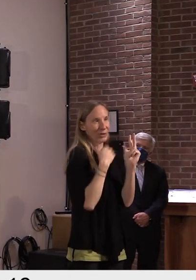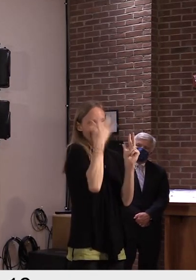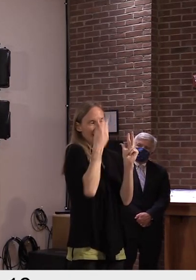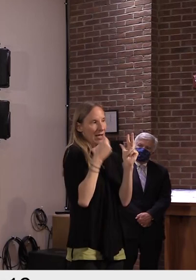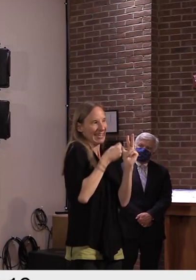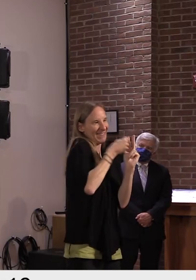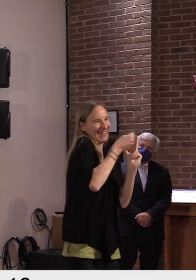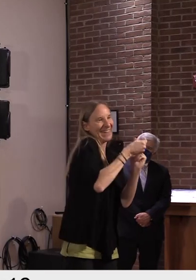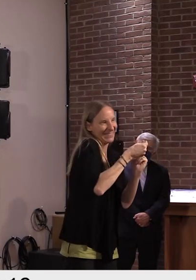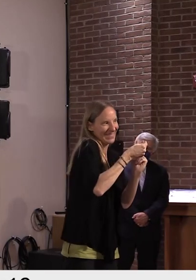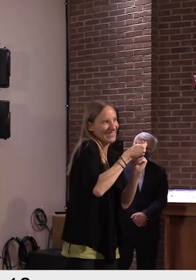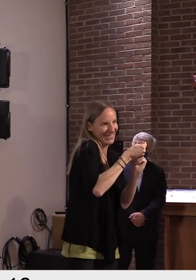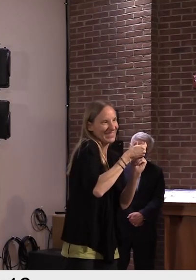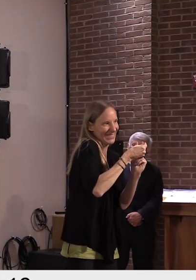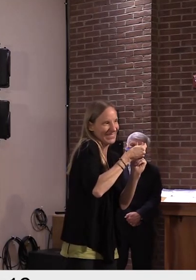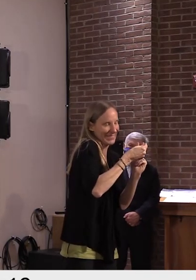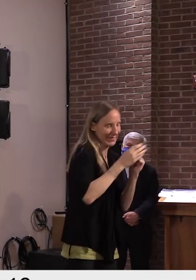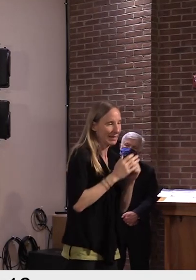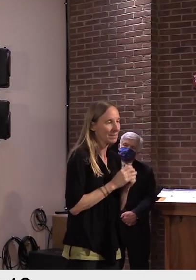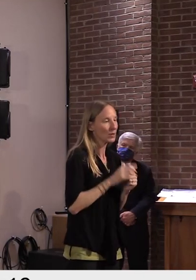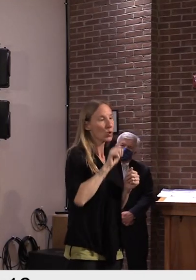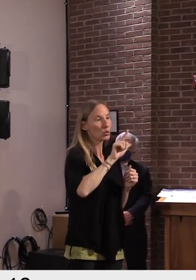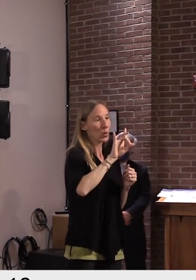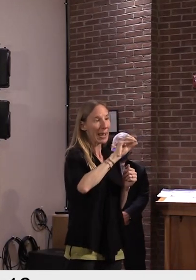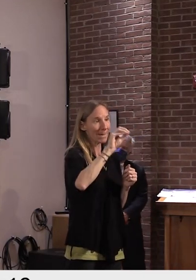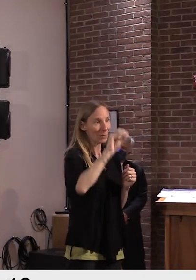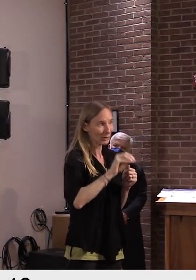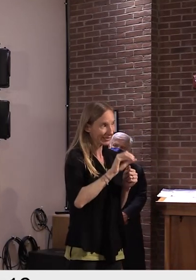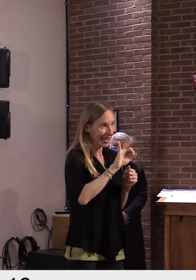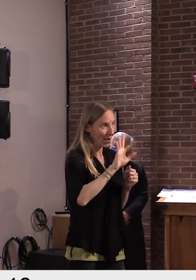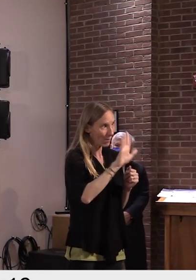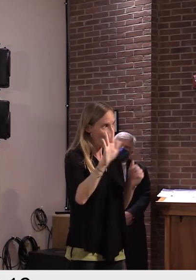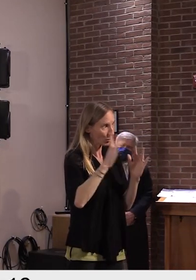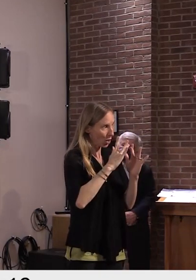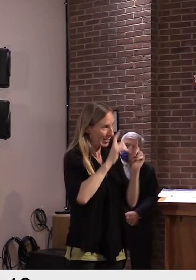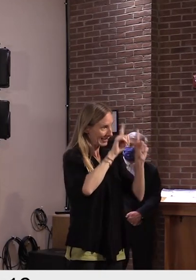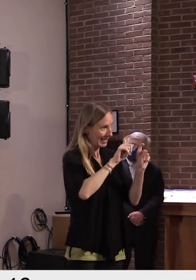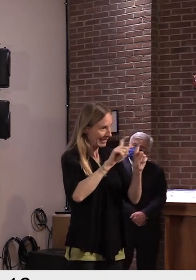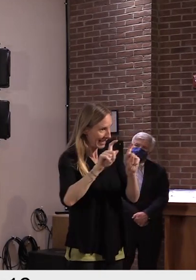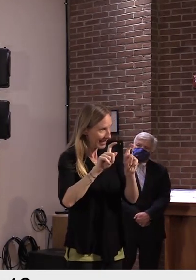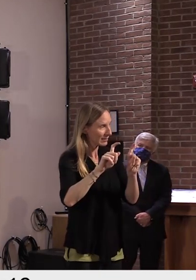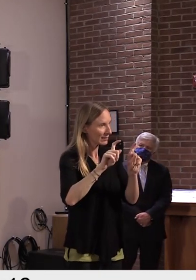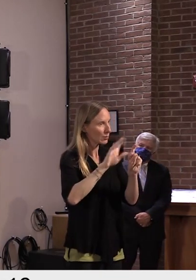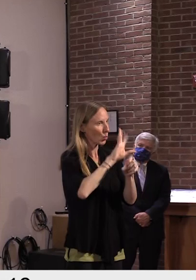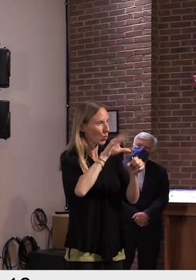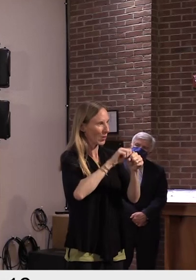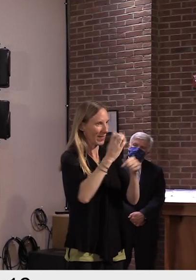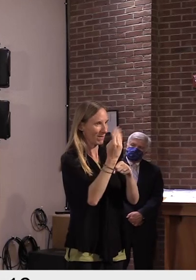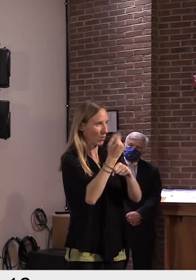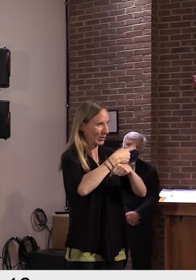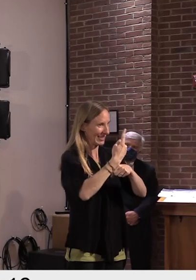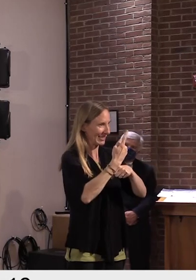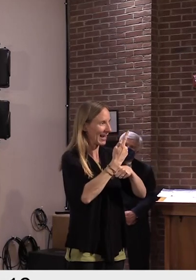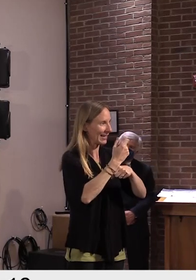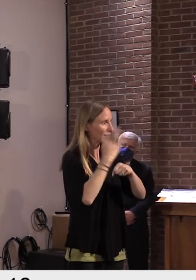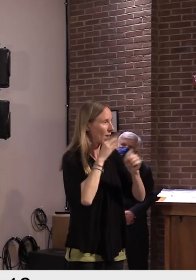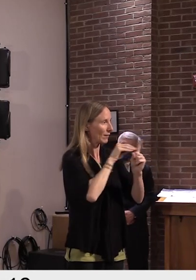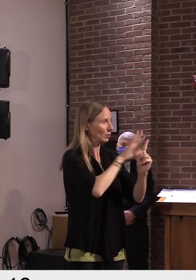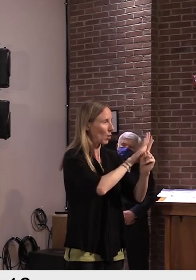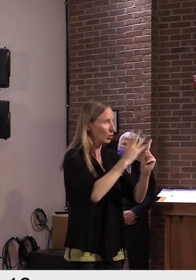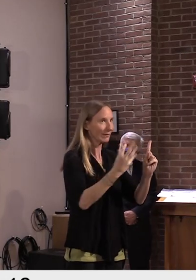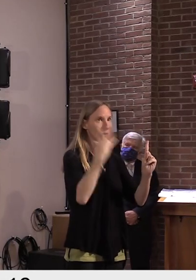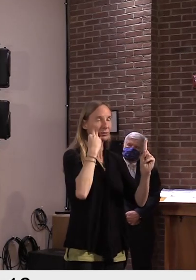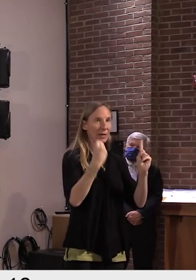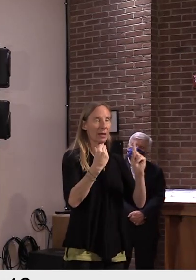28% of contacts have been tested in their eligible period, which is within 14 days within their exposure.